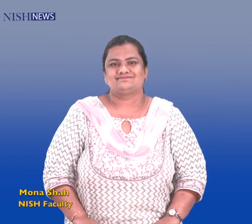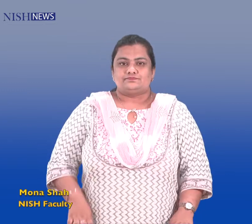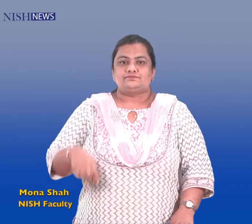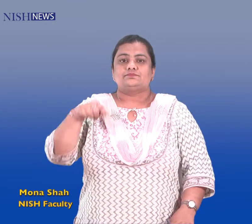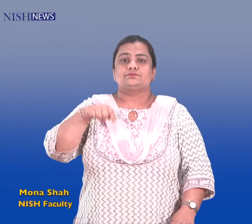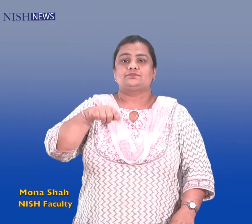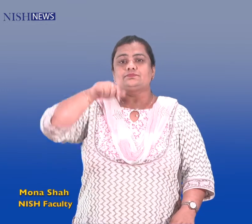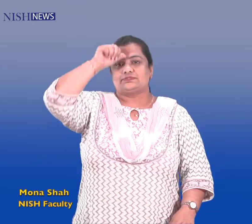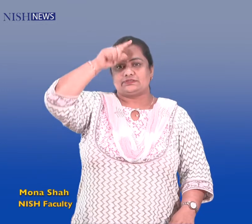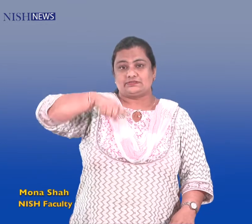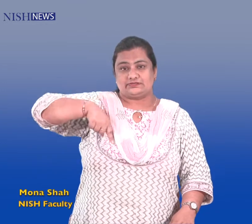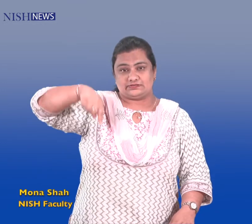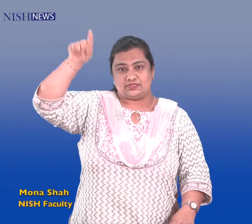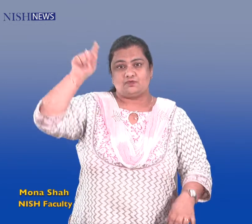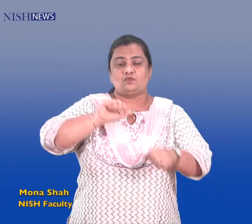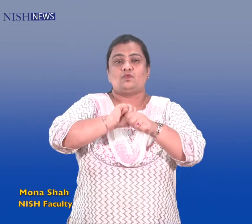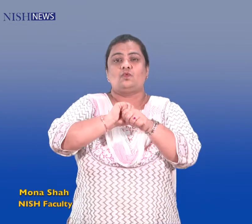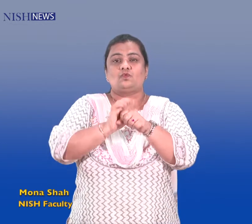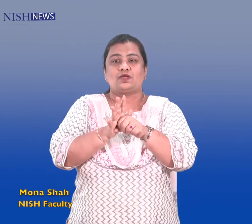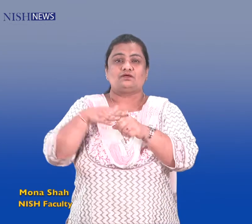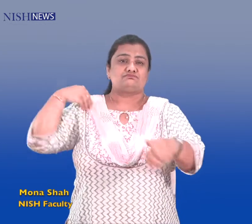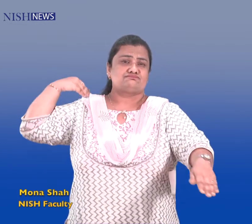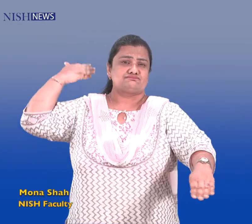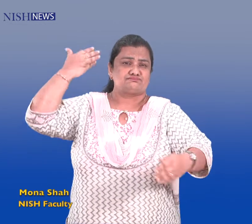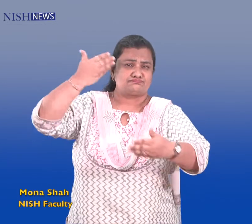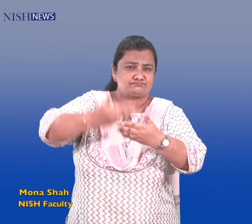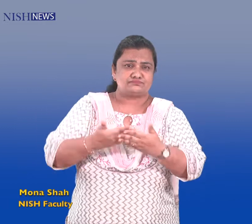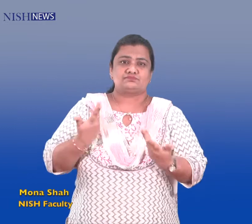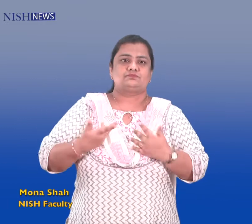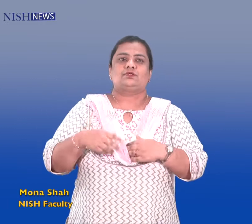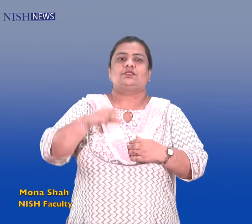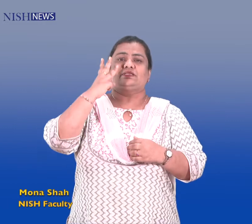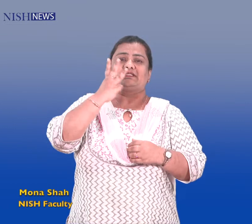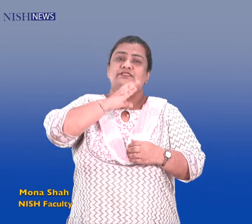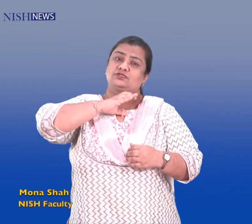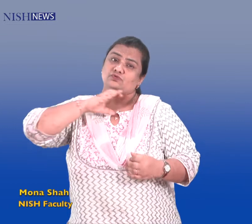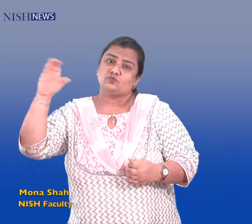The country's total tally of COVID-19 cases is 3 crores. deaths 44